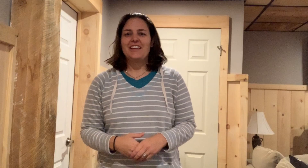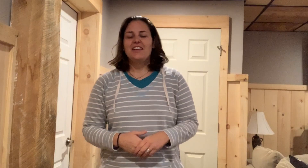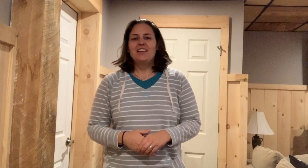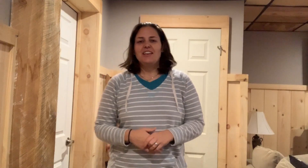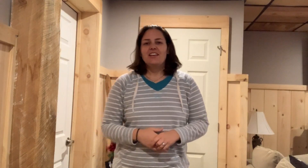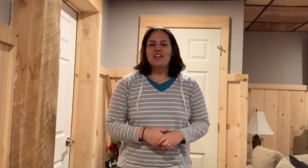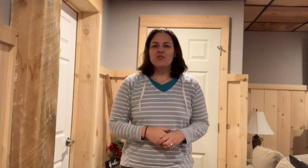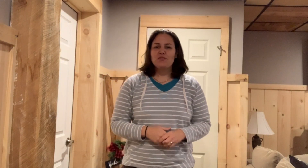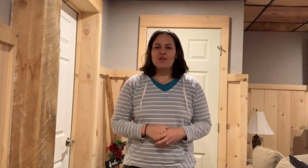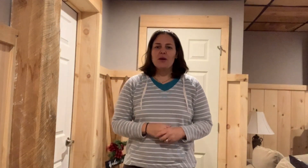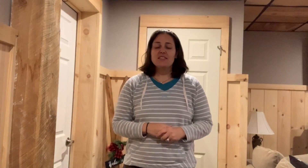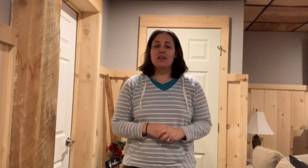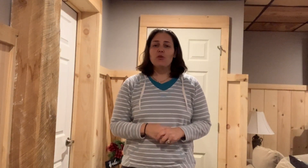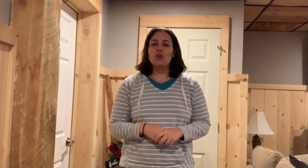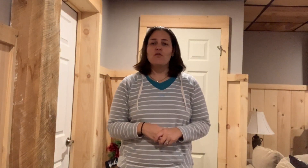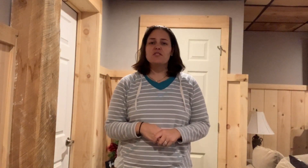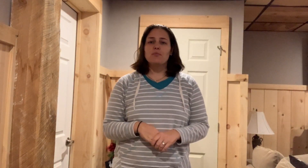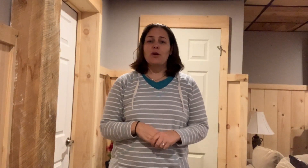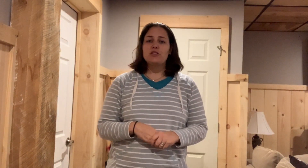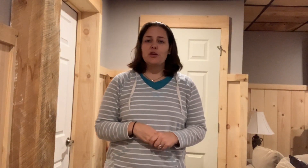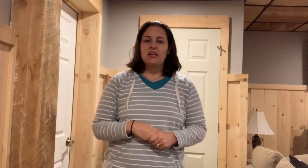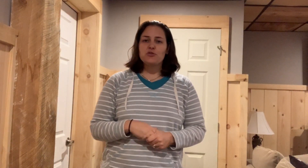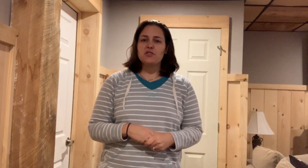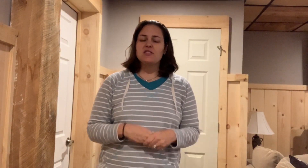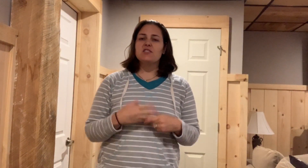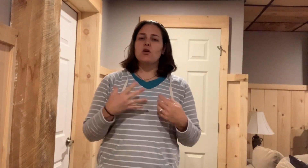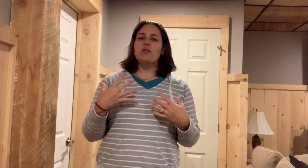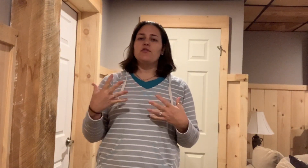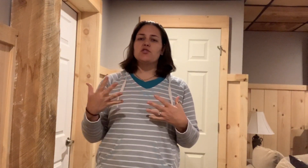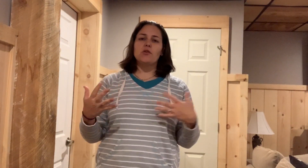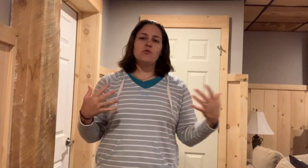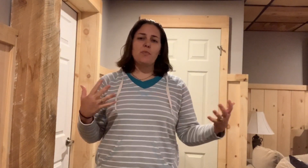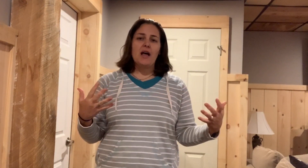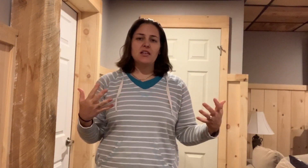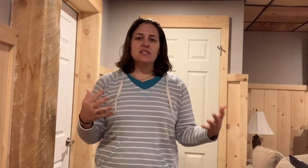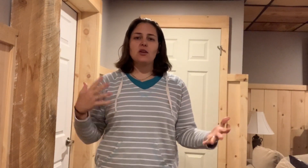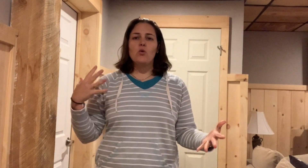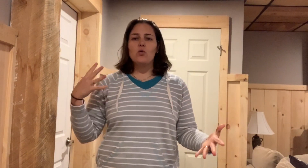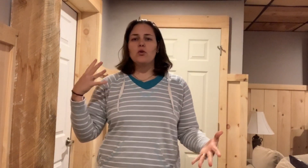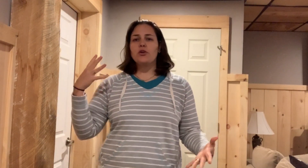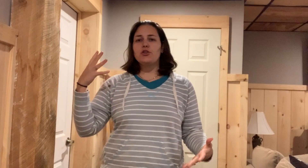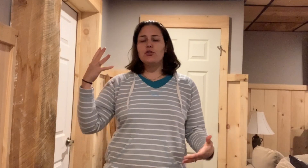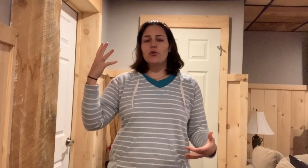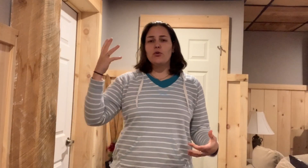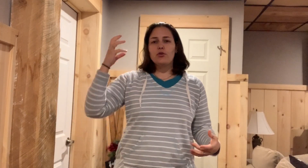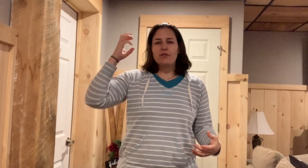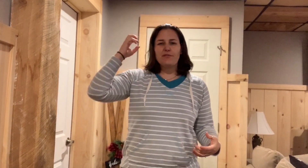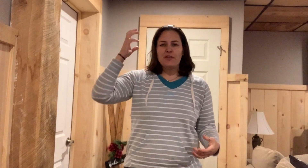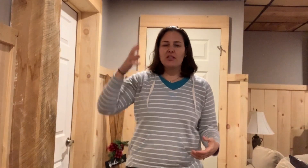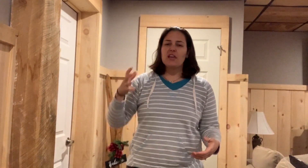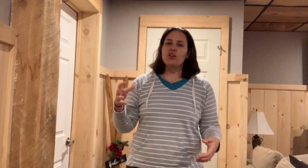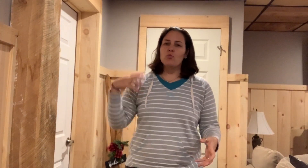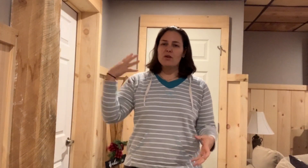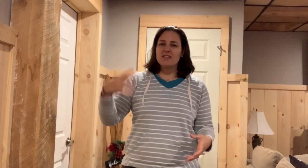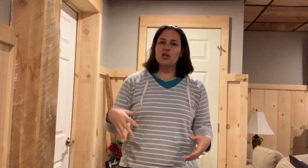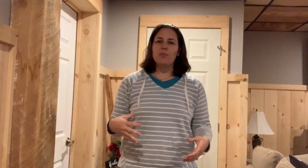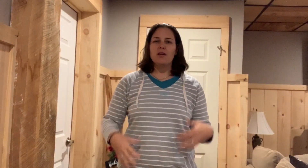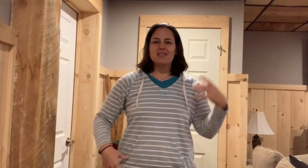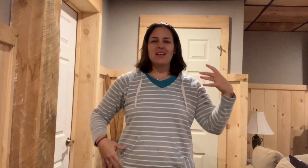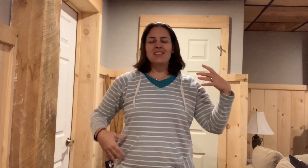Hey Julie and Phenomalyze. Today we're going to go over some brain training drills. So if you struggle with balance or have difficulty focusing or have had concussions in the